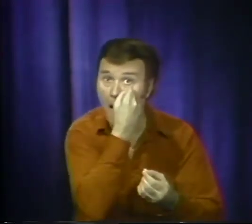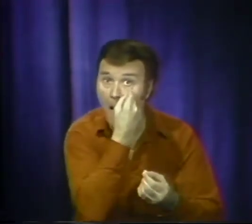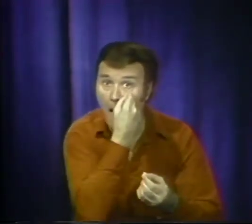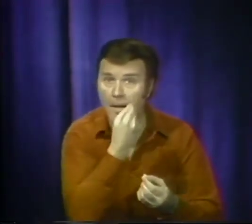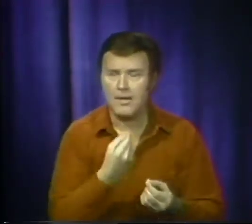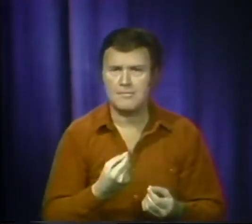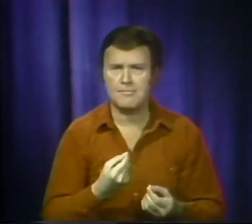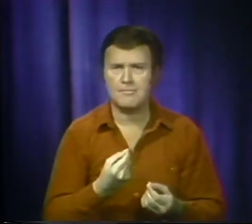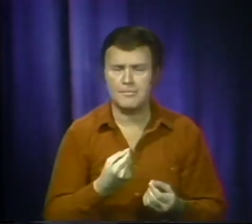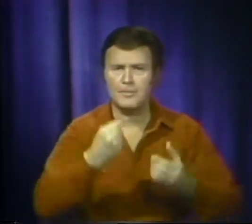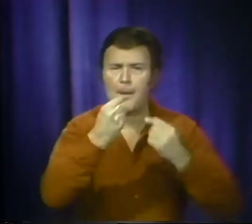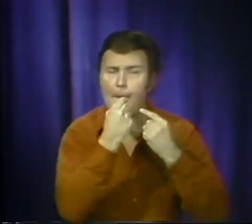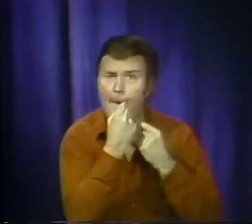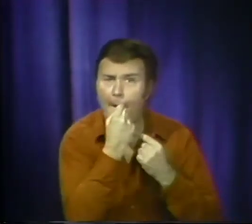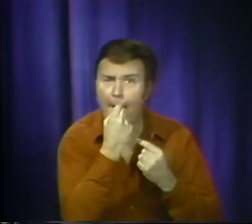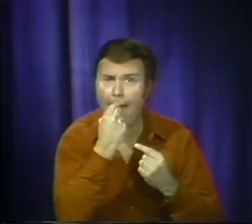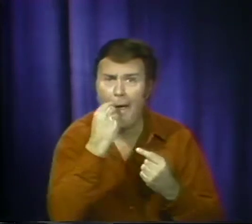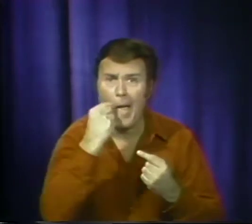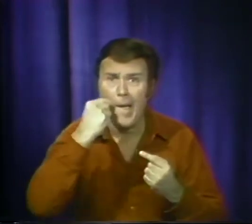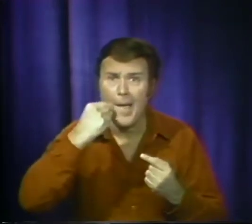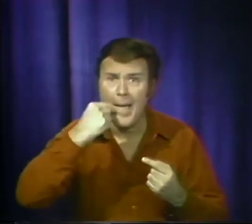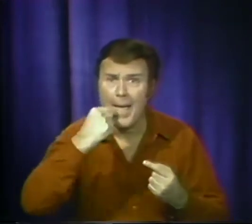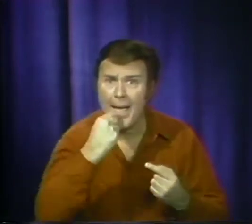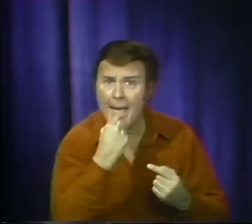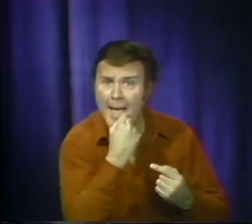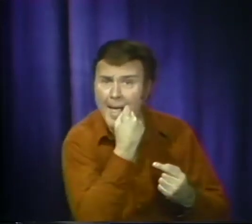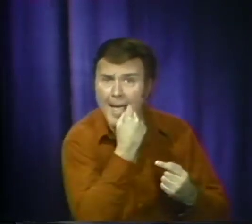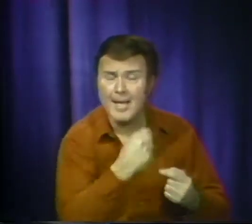and around my lip.